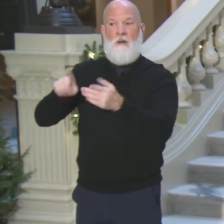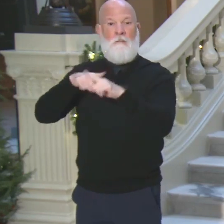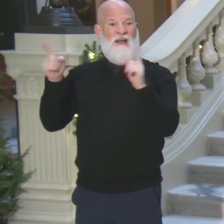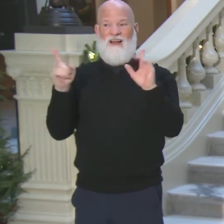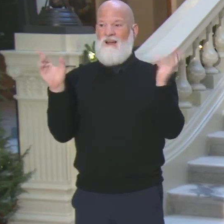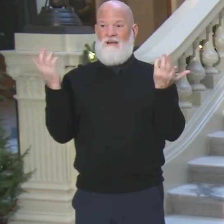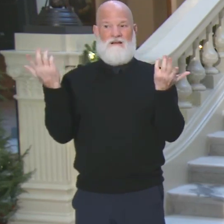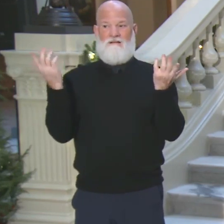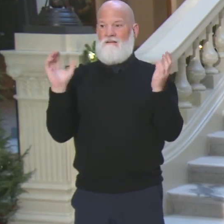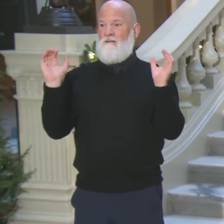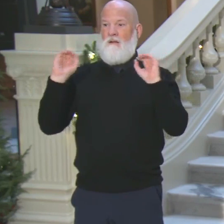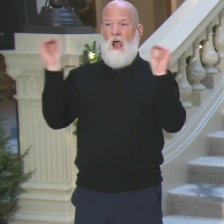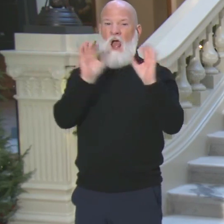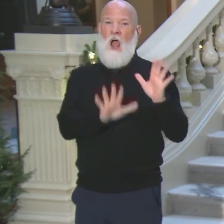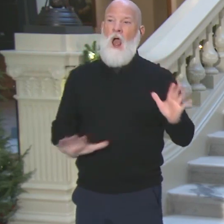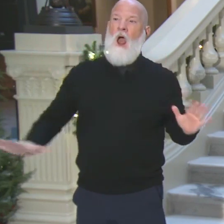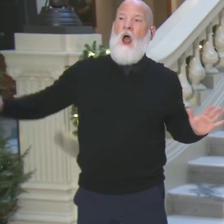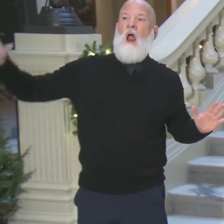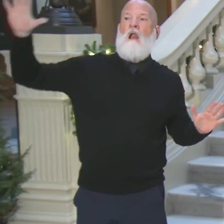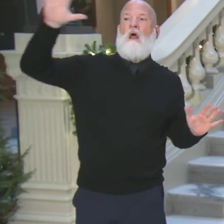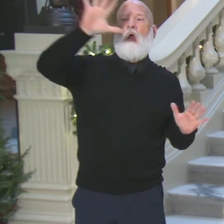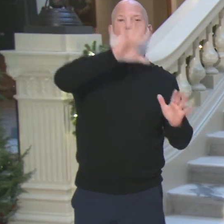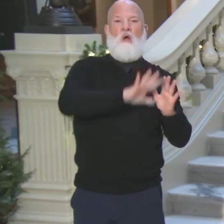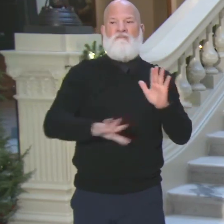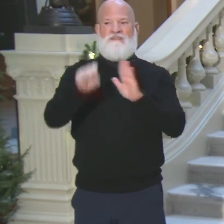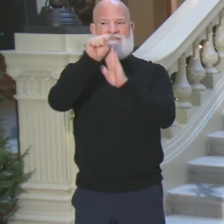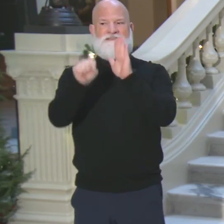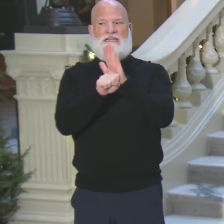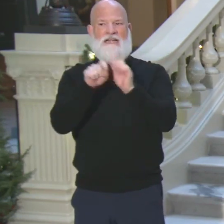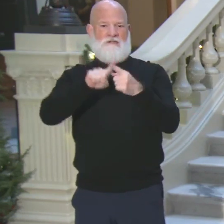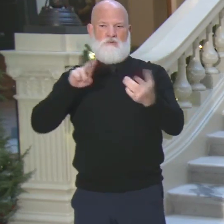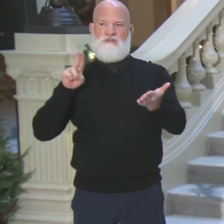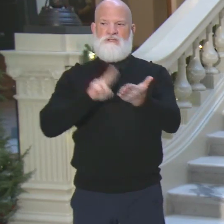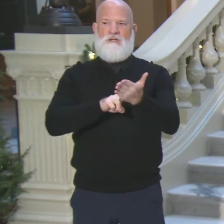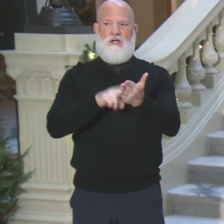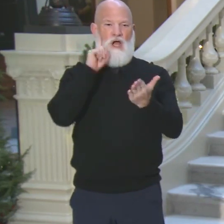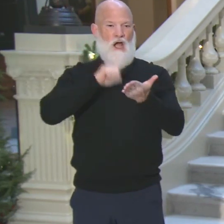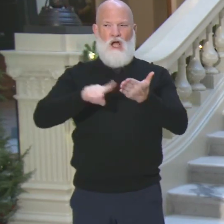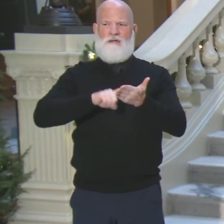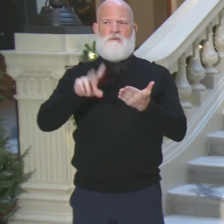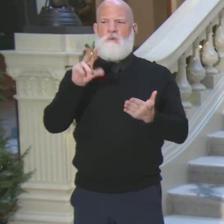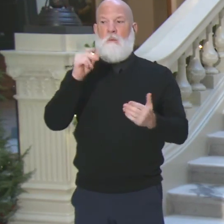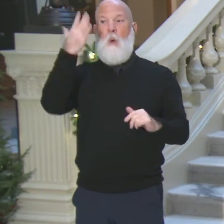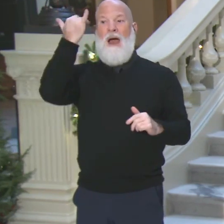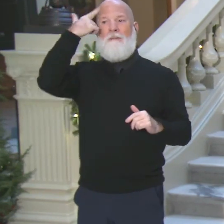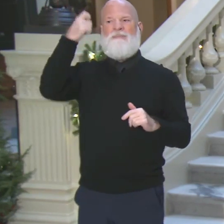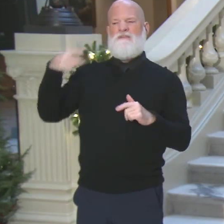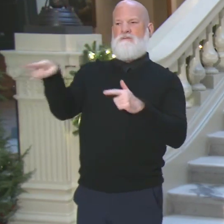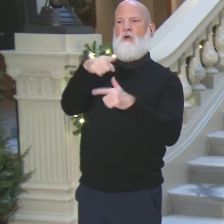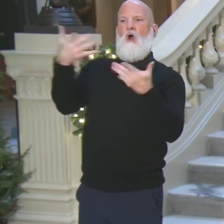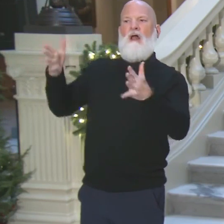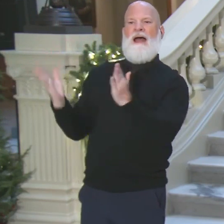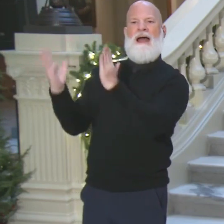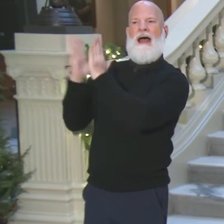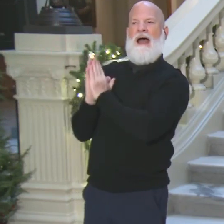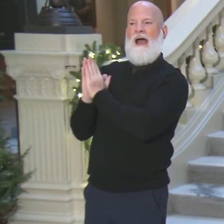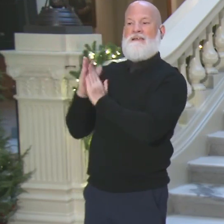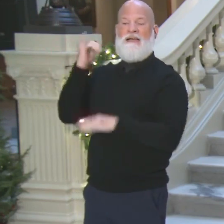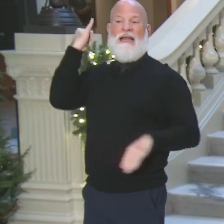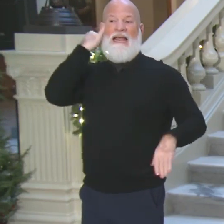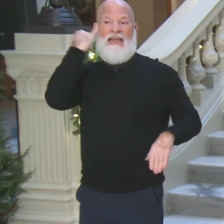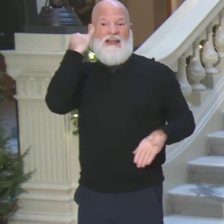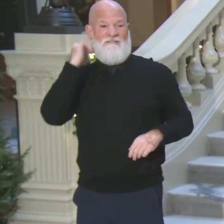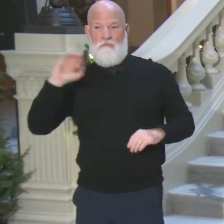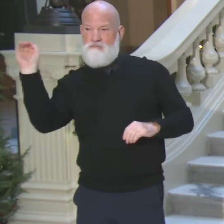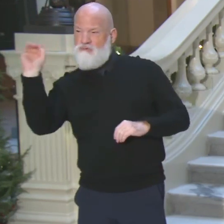you know, signature audit, because one of the remedies asked for in the Powell lawsuit is if there's a certain percentage, they don't really